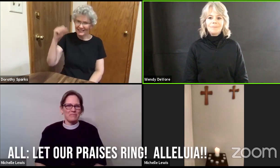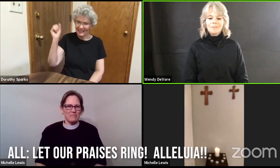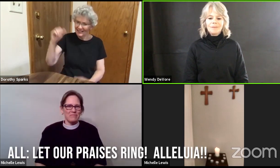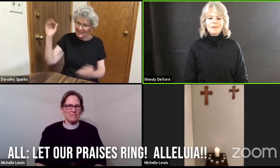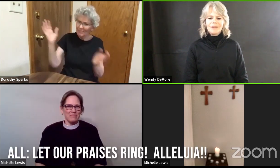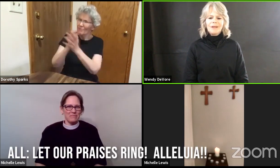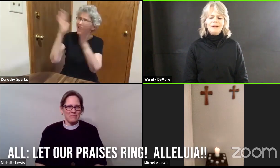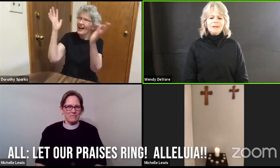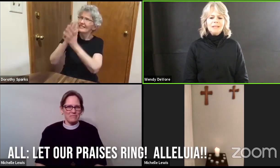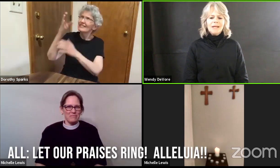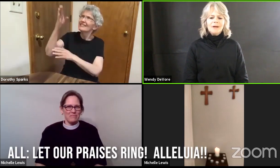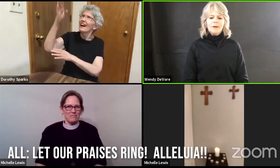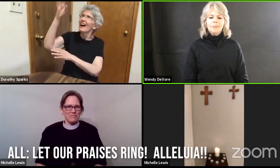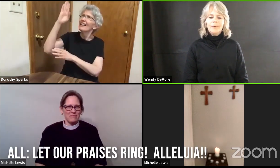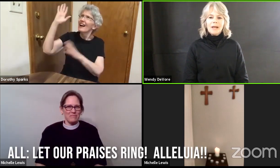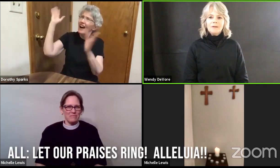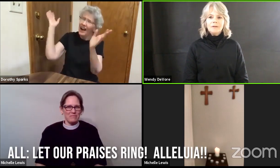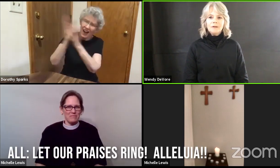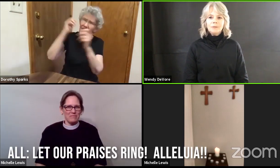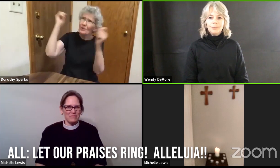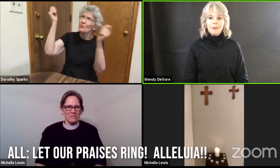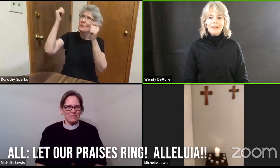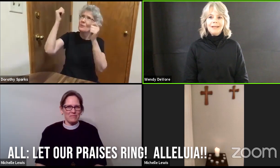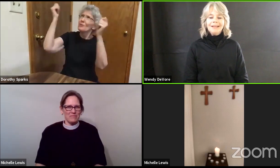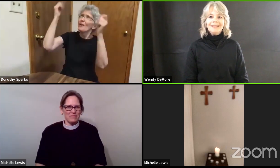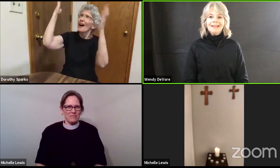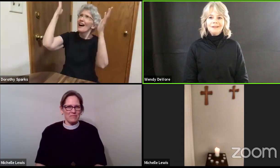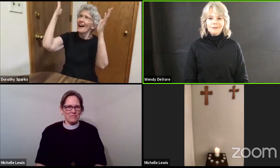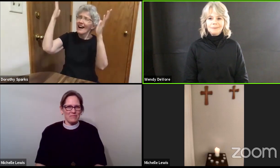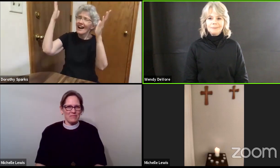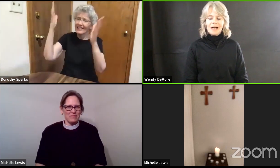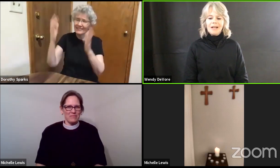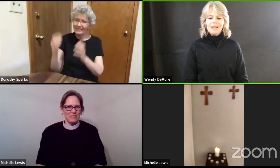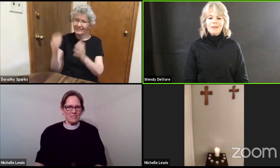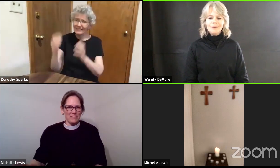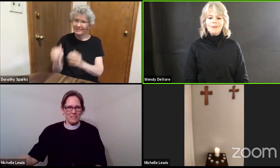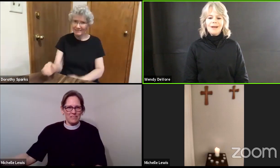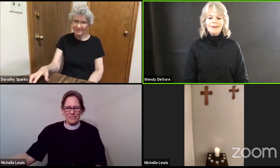Alleluia. Let our praises ring. Alleluia.